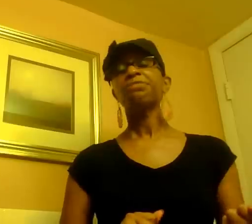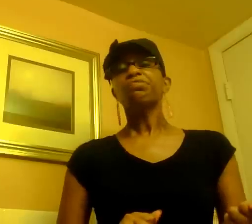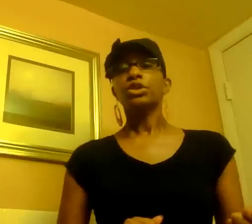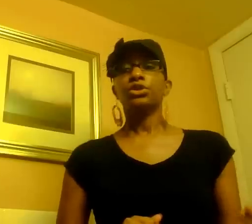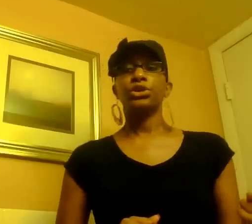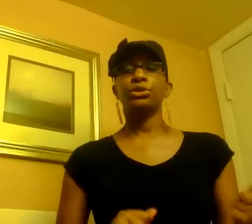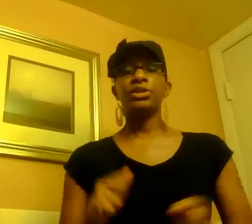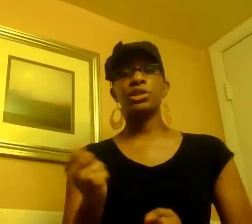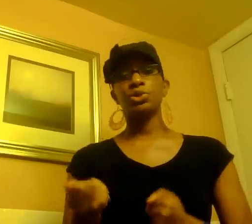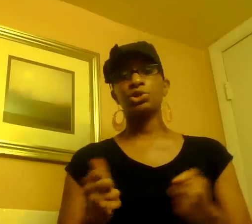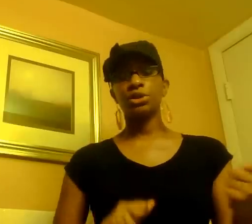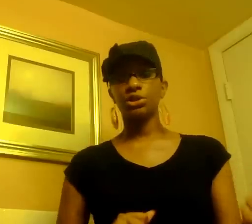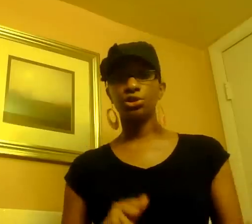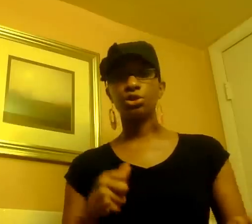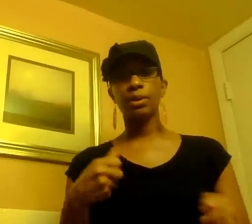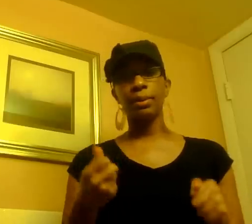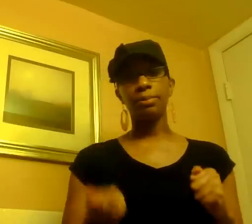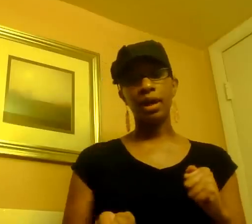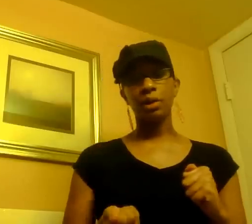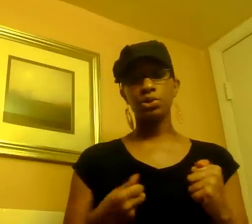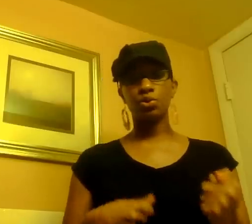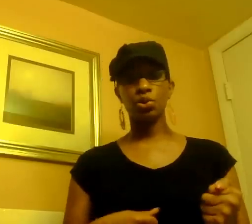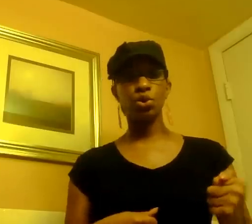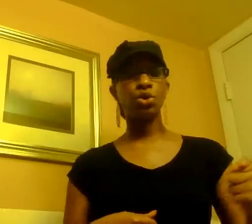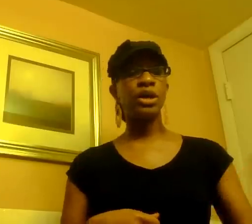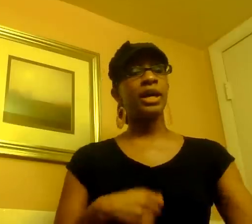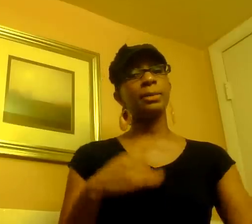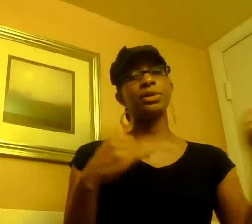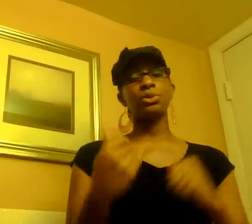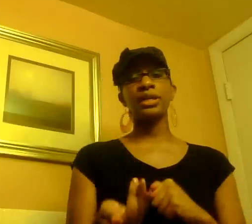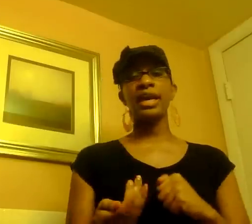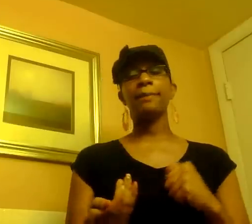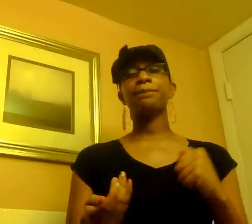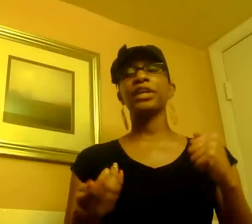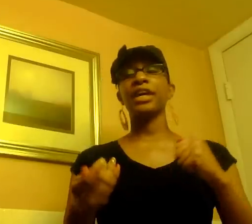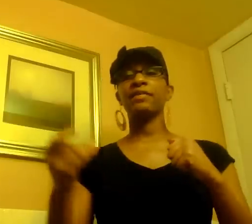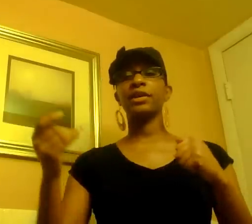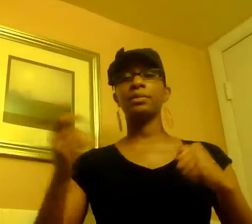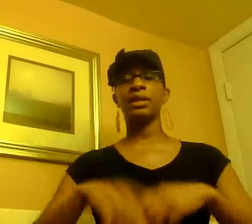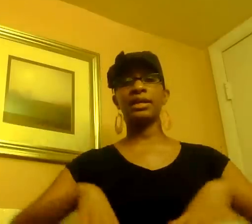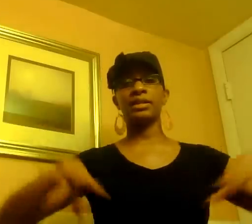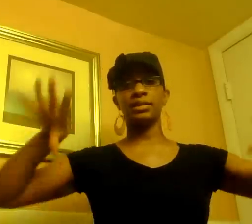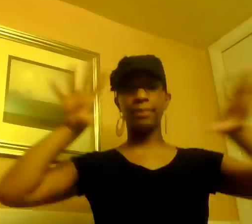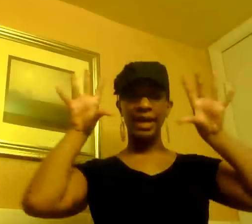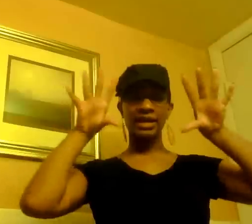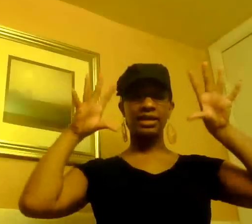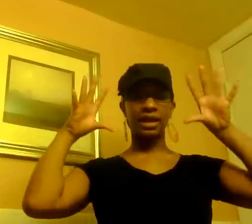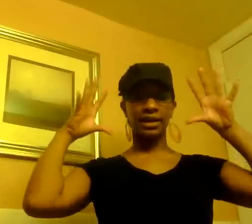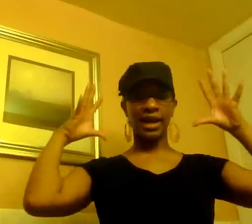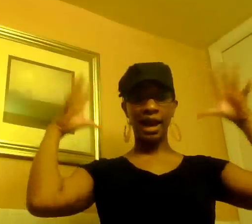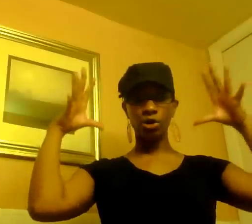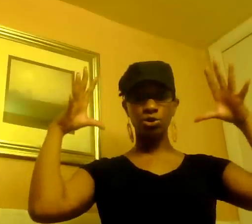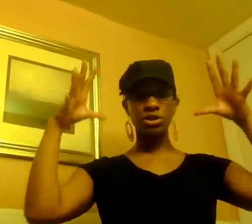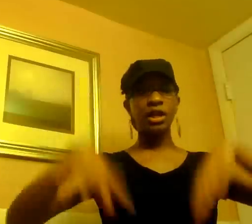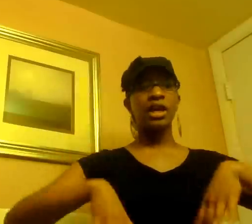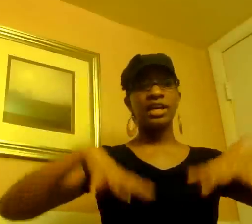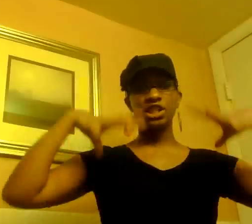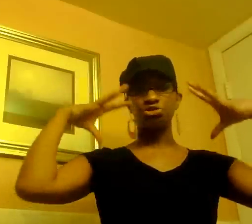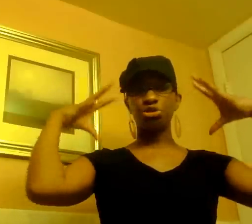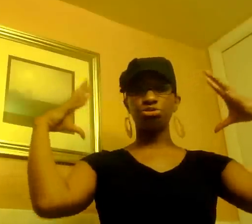you know this is what you need to do blah blah blah what's going on in between that they have him in like this abandoned like house and it's real